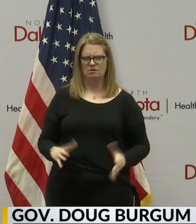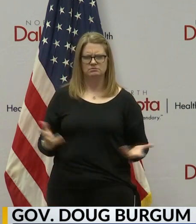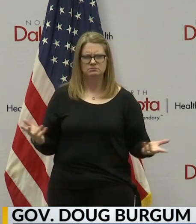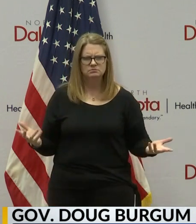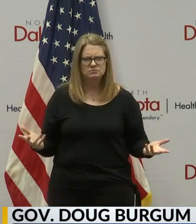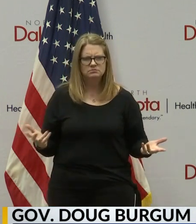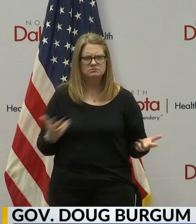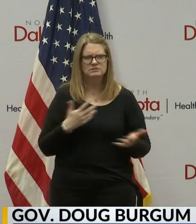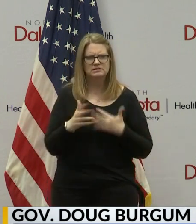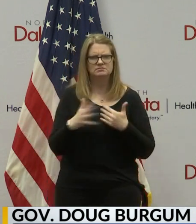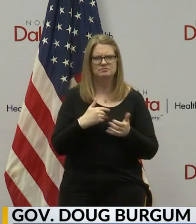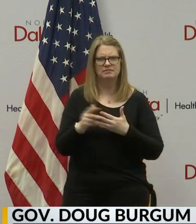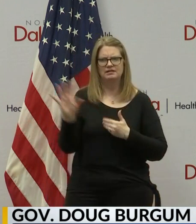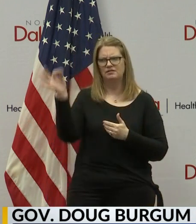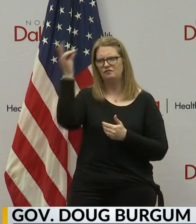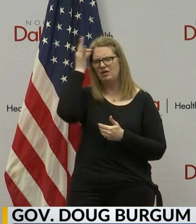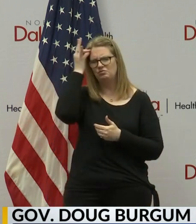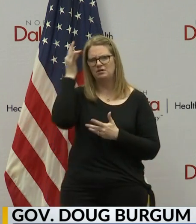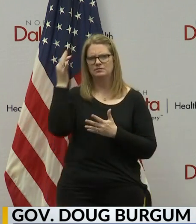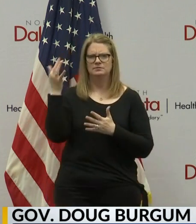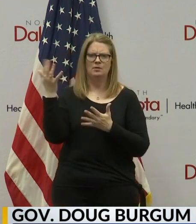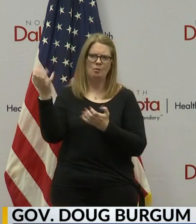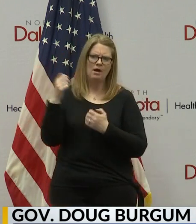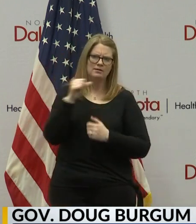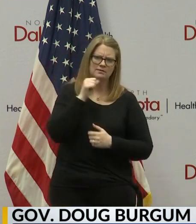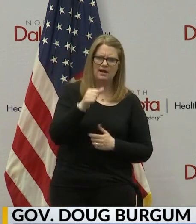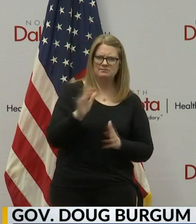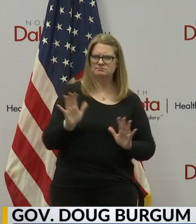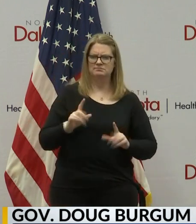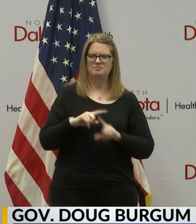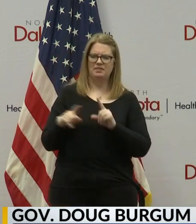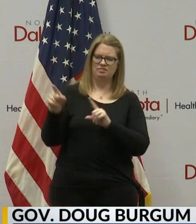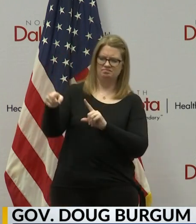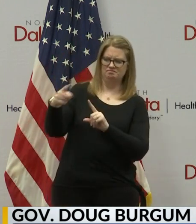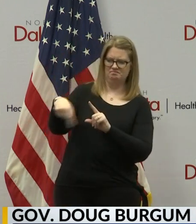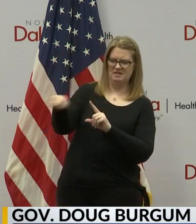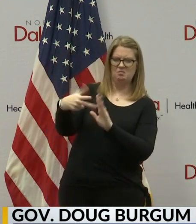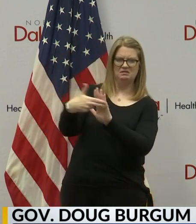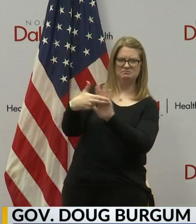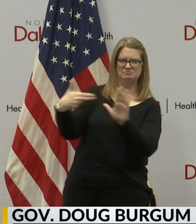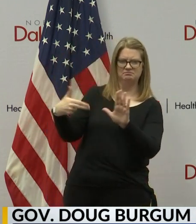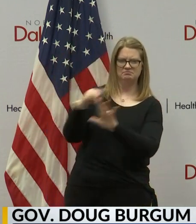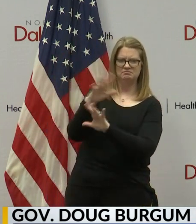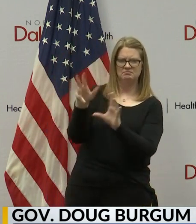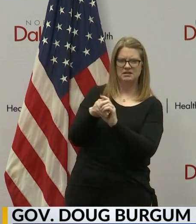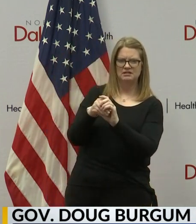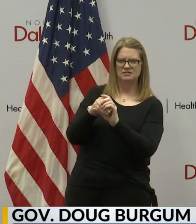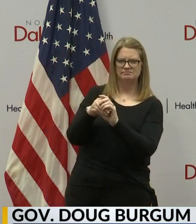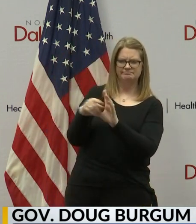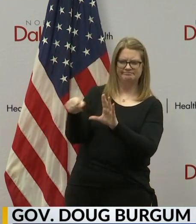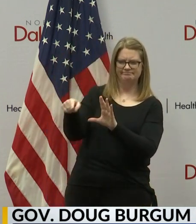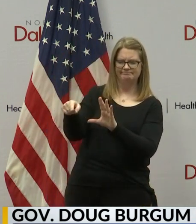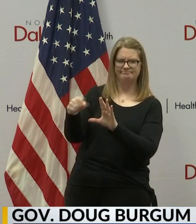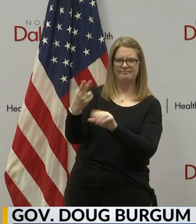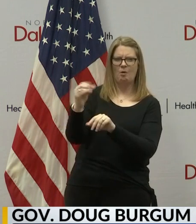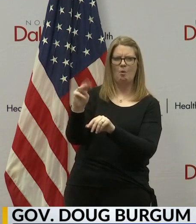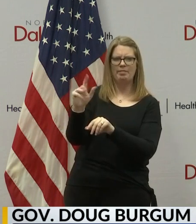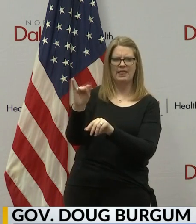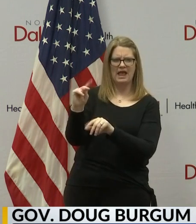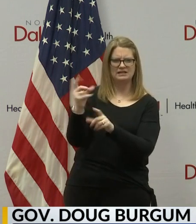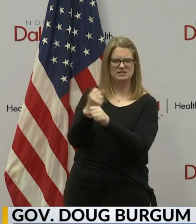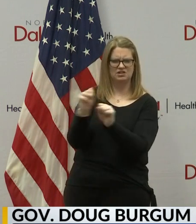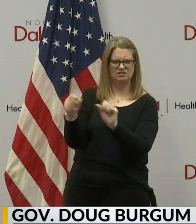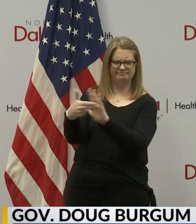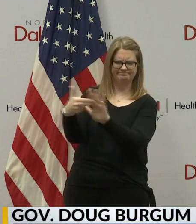regardless of what the feds may or may not have said. But clearly they were designated as part of that federal designation by Homeland Security.